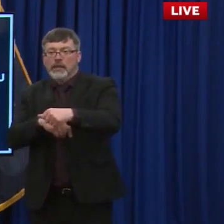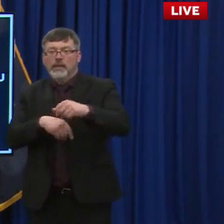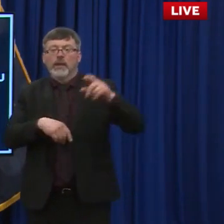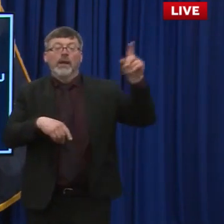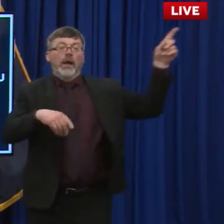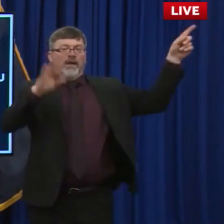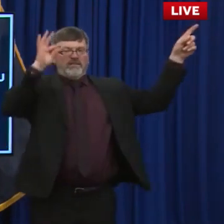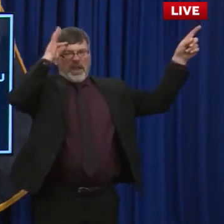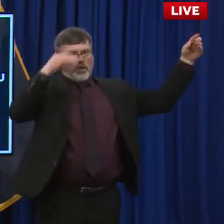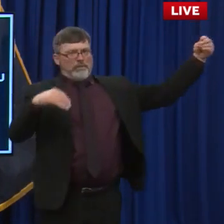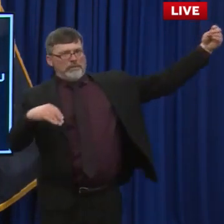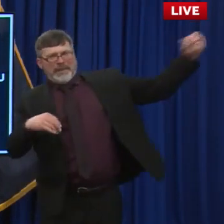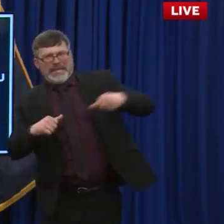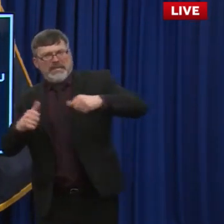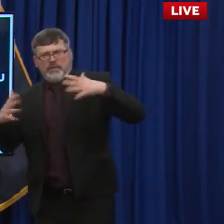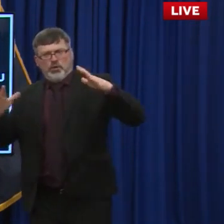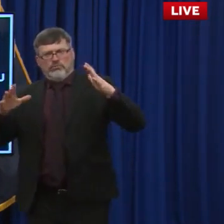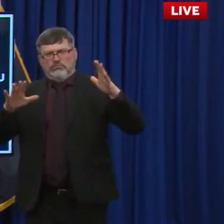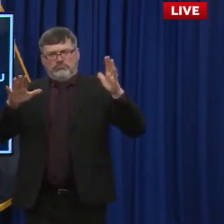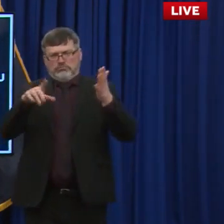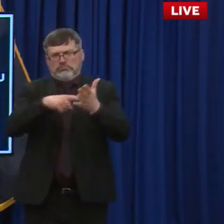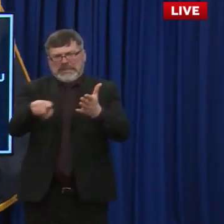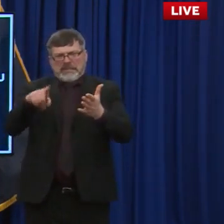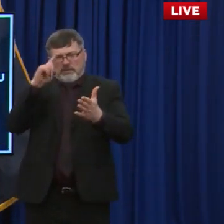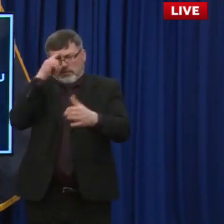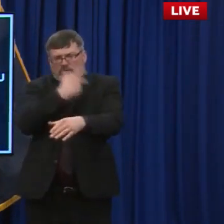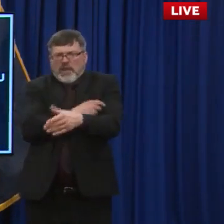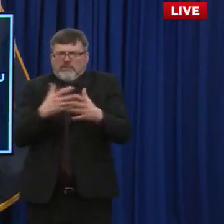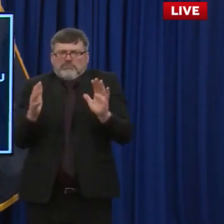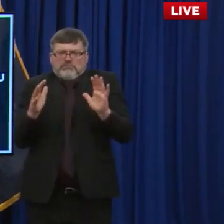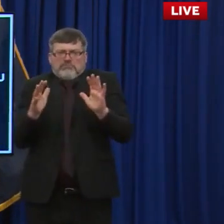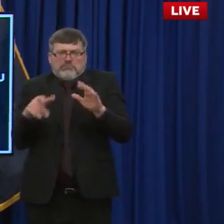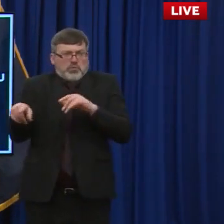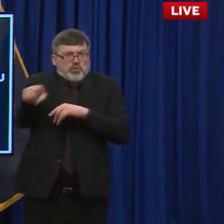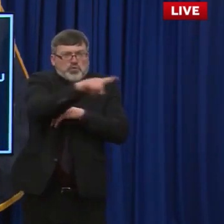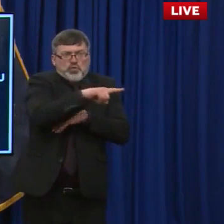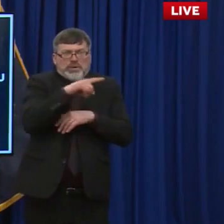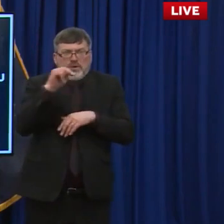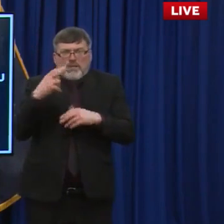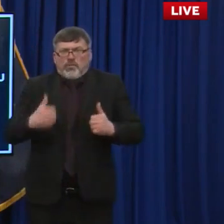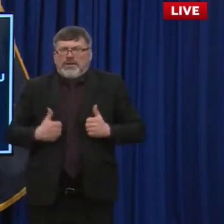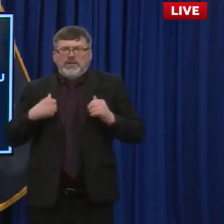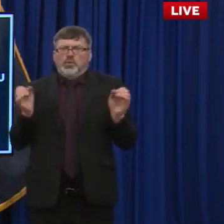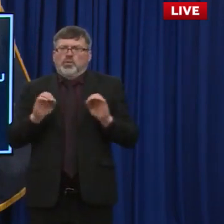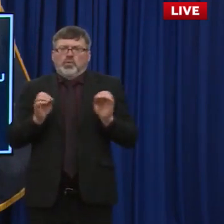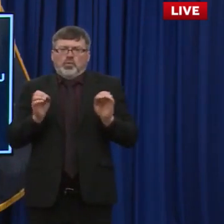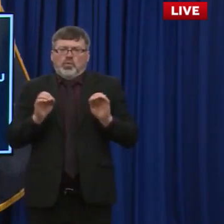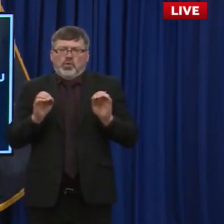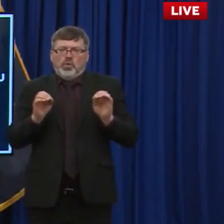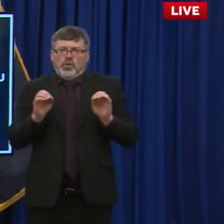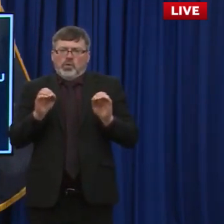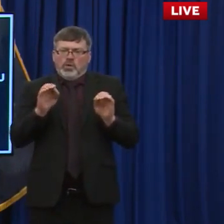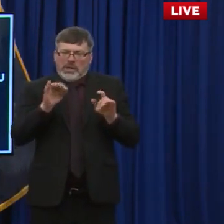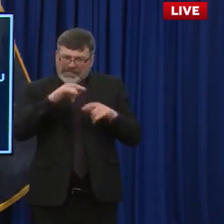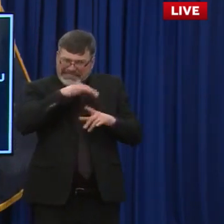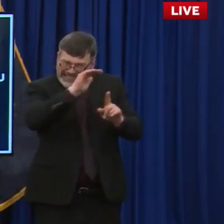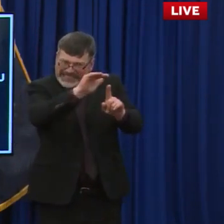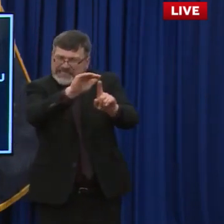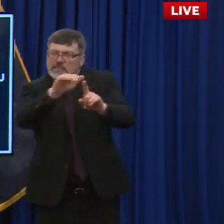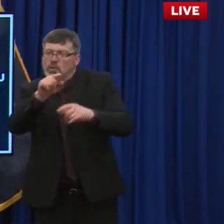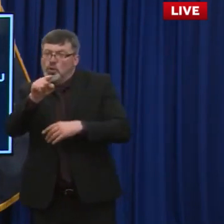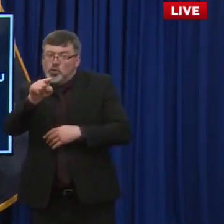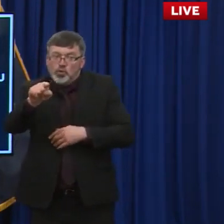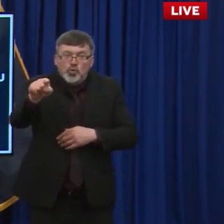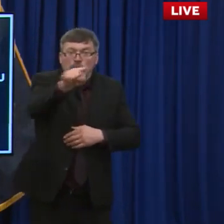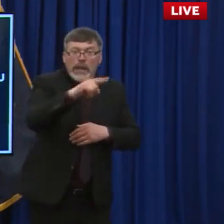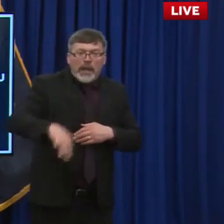costs around that and allowing the state providing some dollars to the state for the administration and whatnot. So I just want the citizens to know you when you sign up, you, you do not